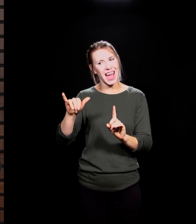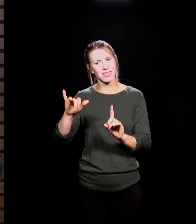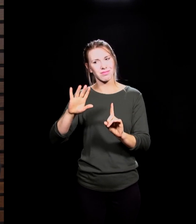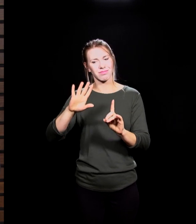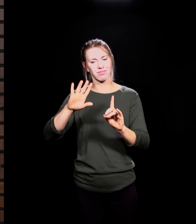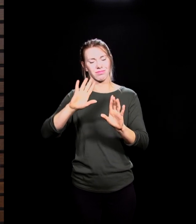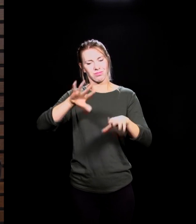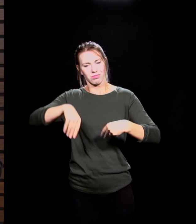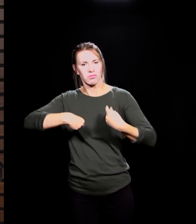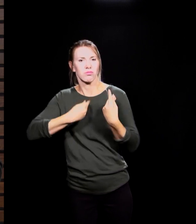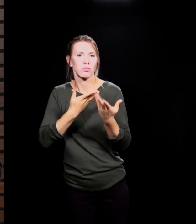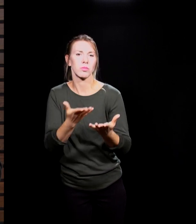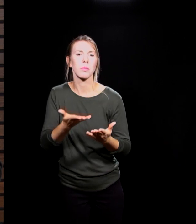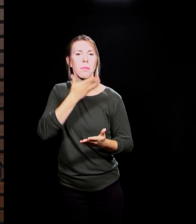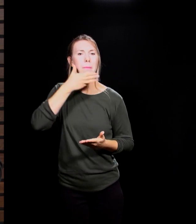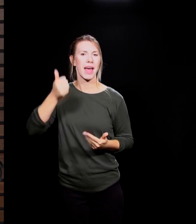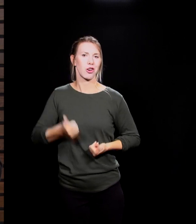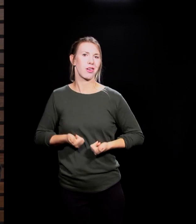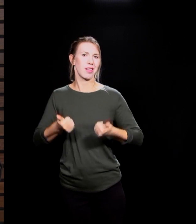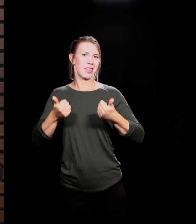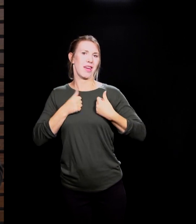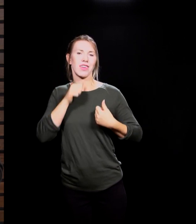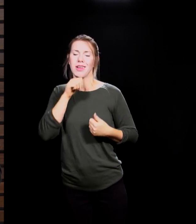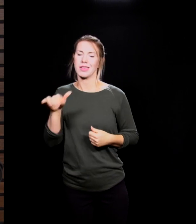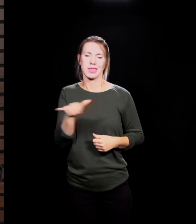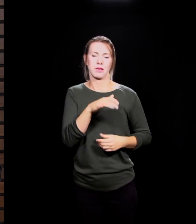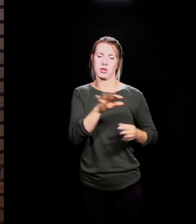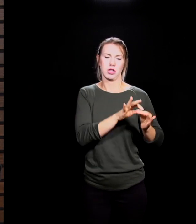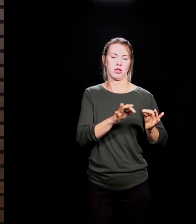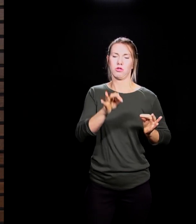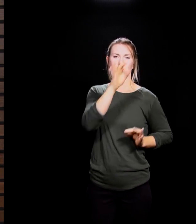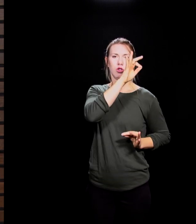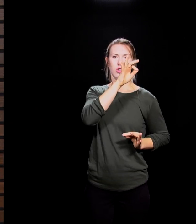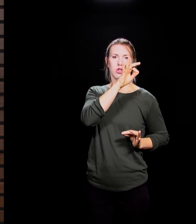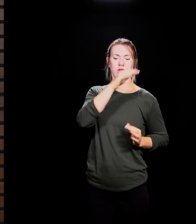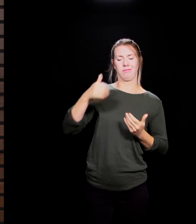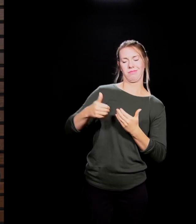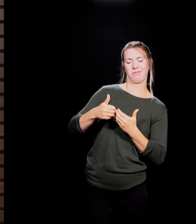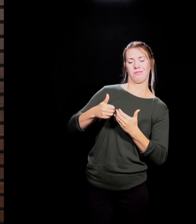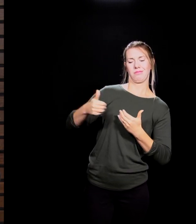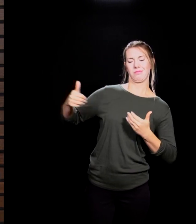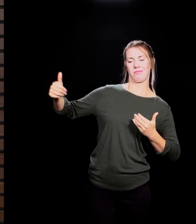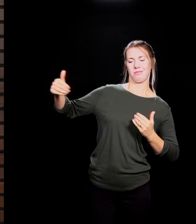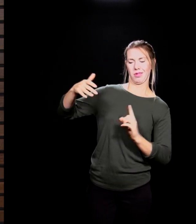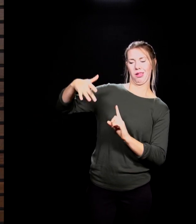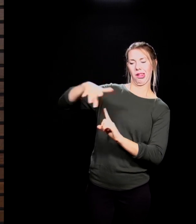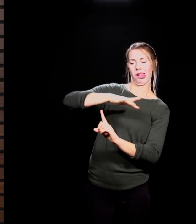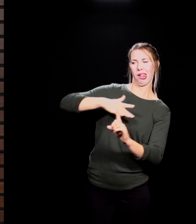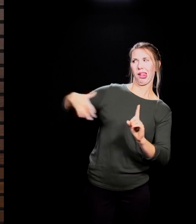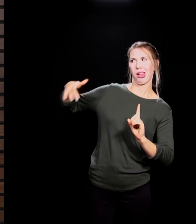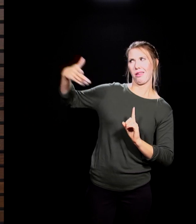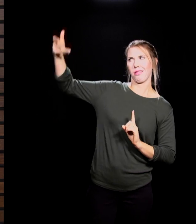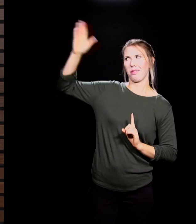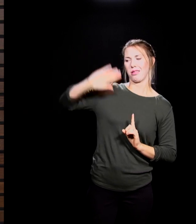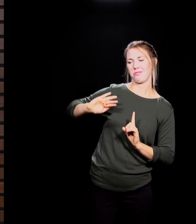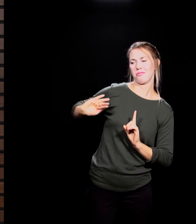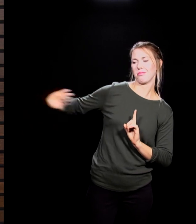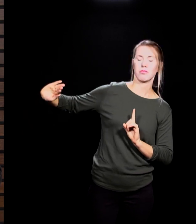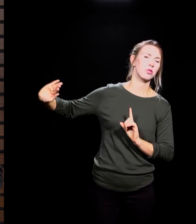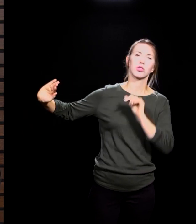of sin and takes life. We need to not be a people that practice spiritual distancing. When Adam and Eve